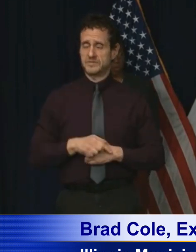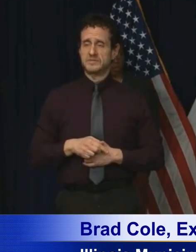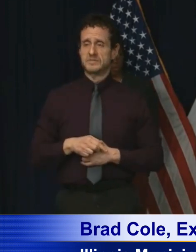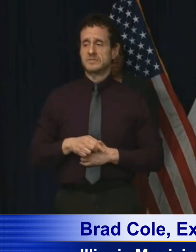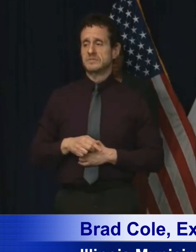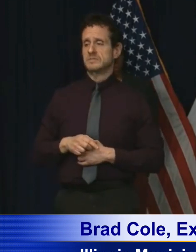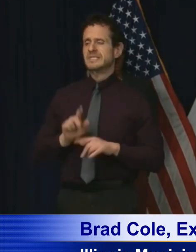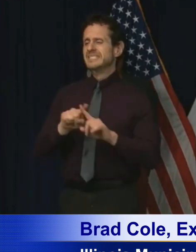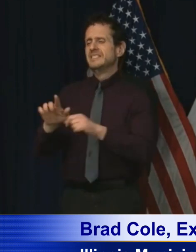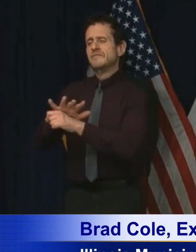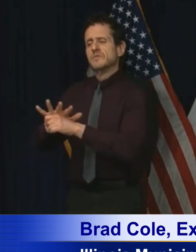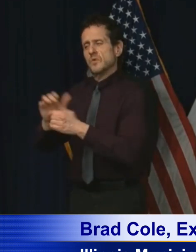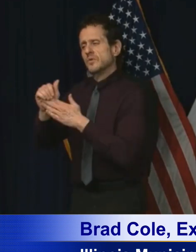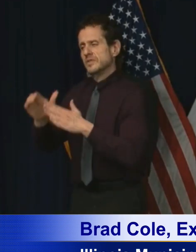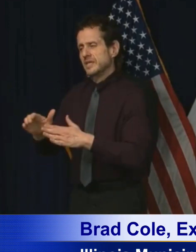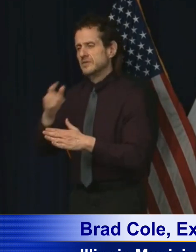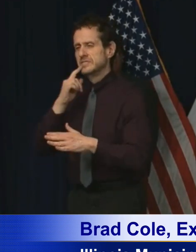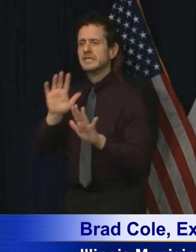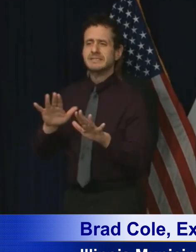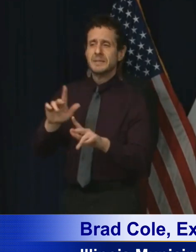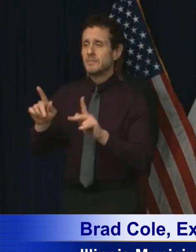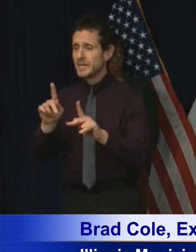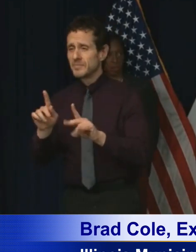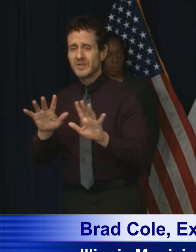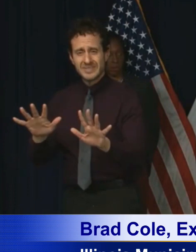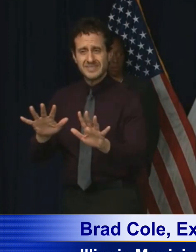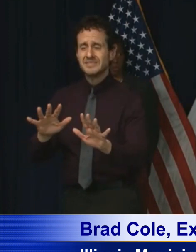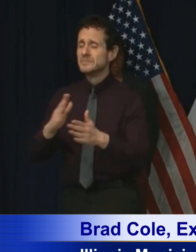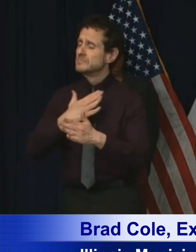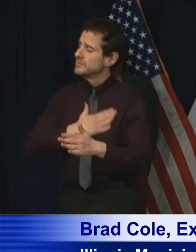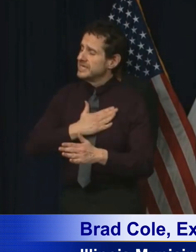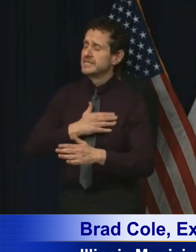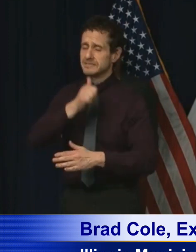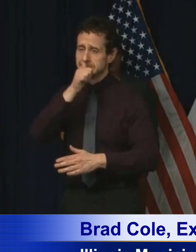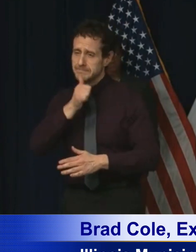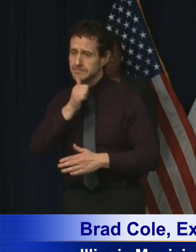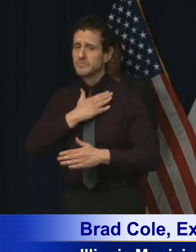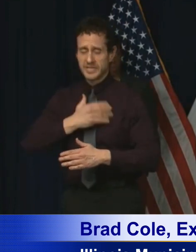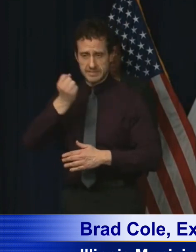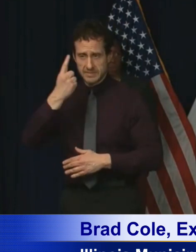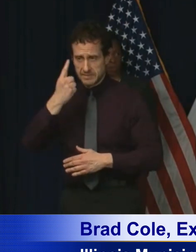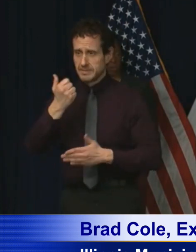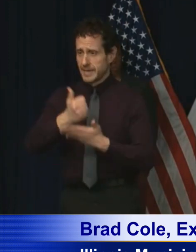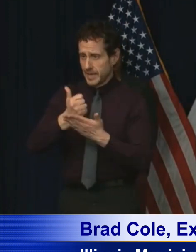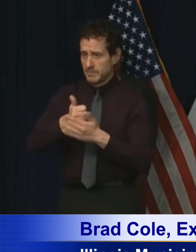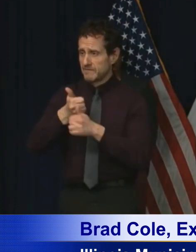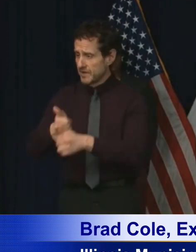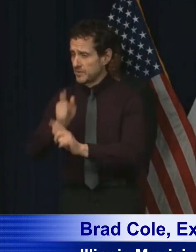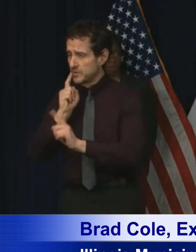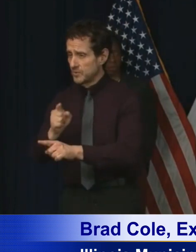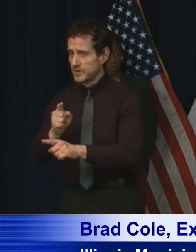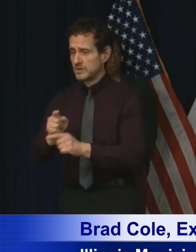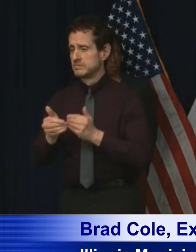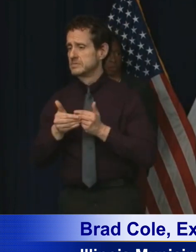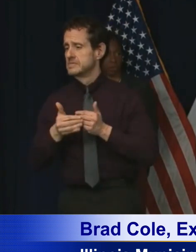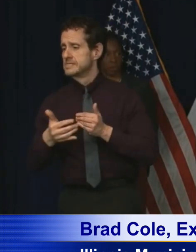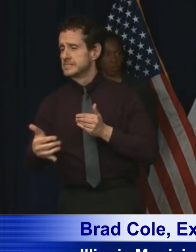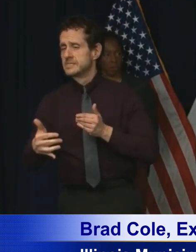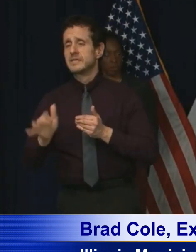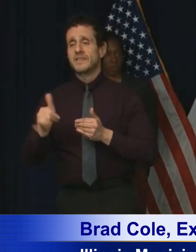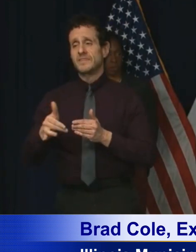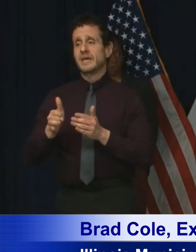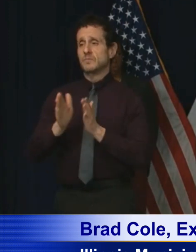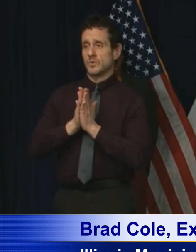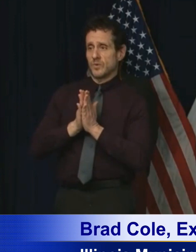local leaders asked for the public's patience and understanding. In the days that followed, that request was heightened